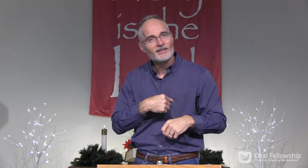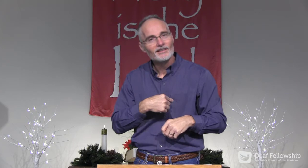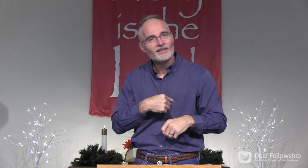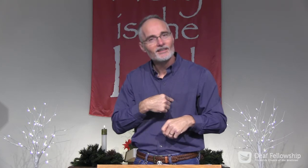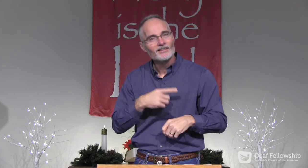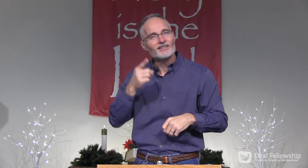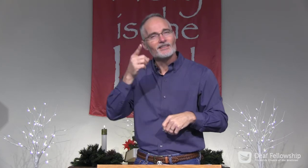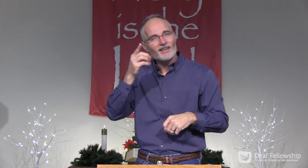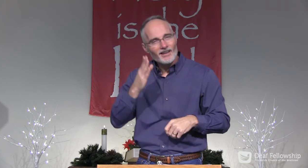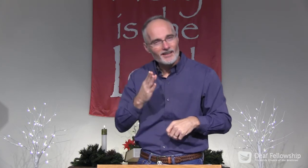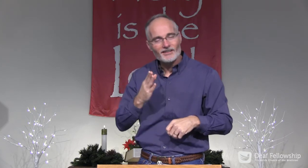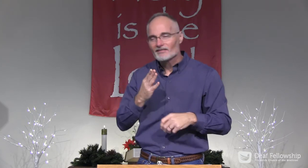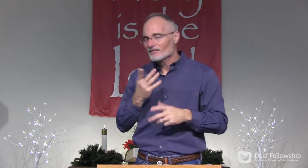they warn us.